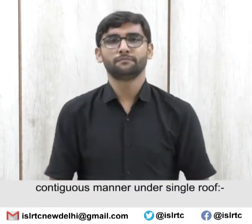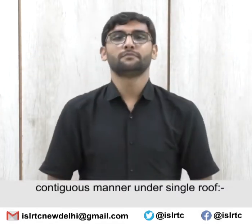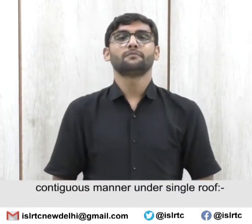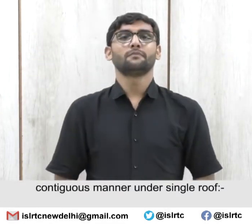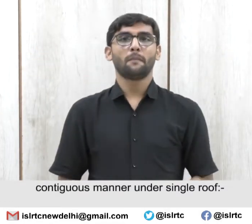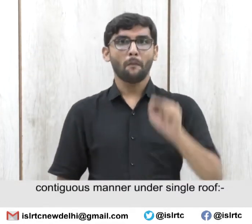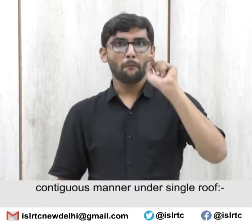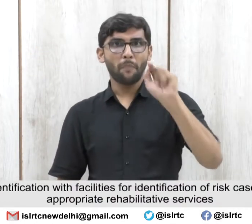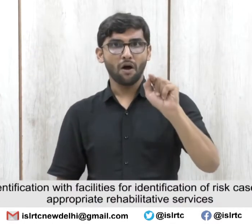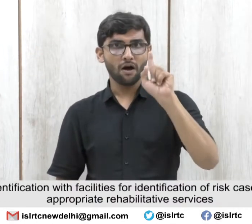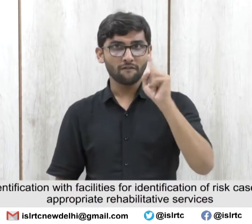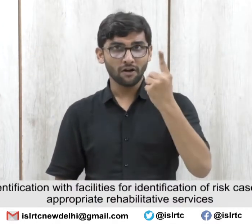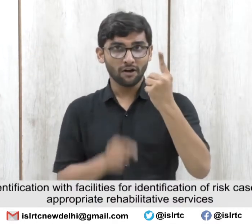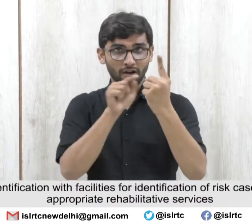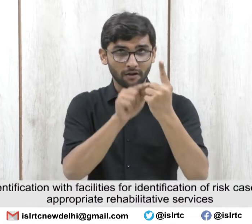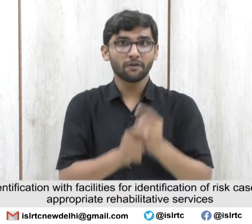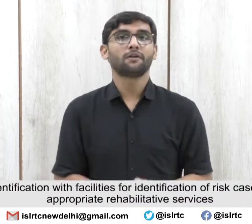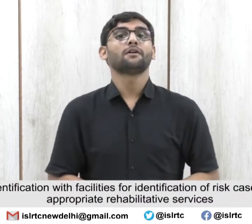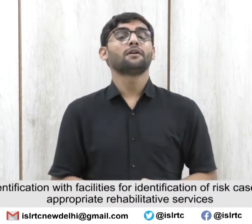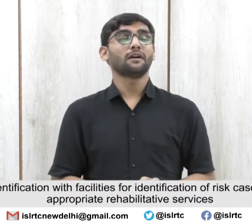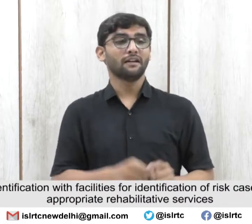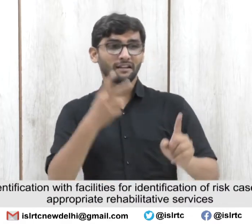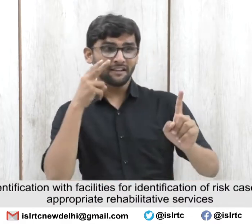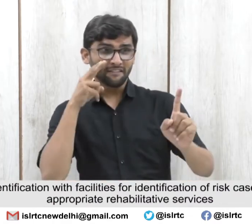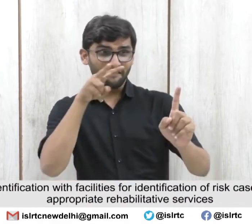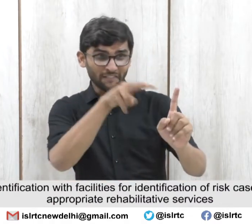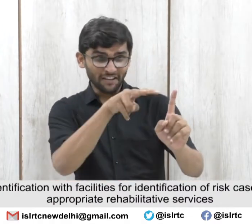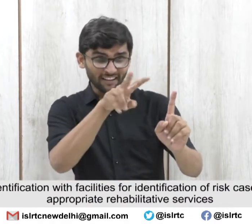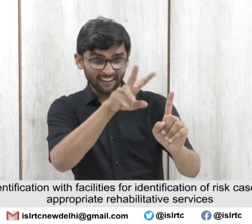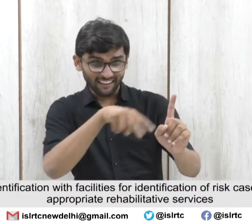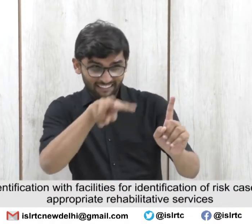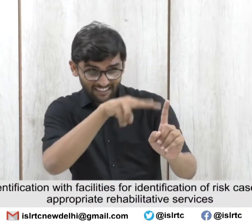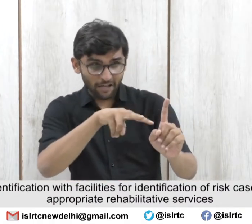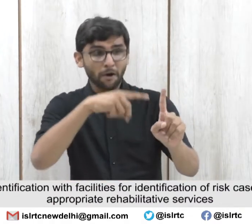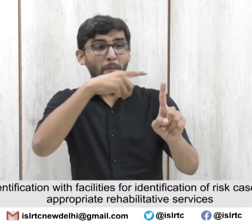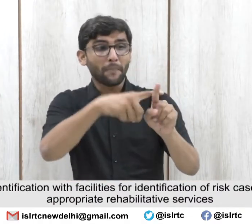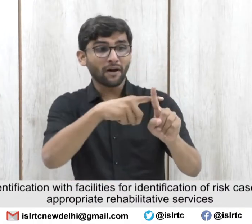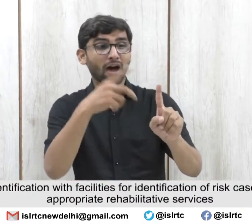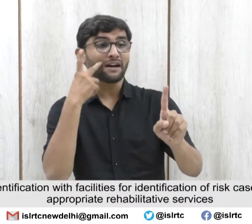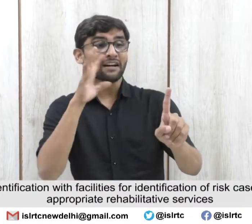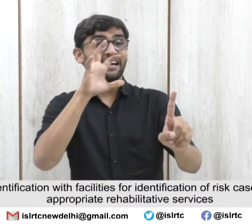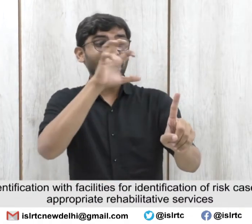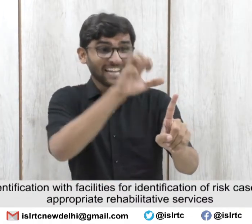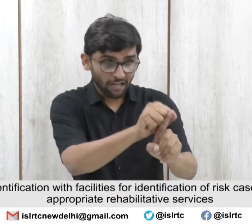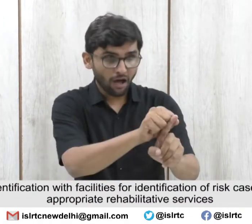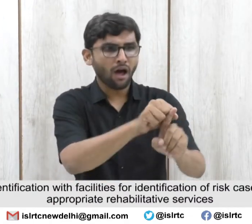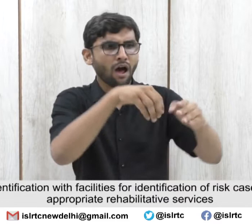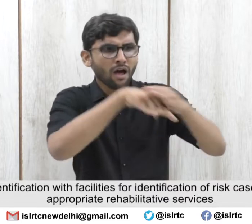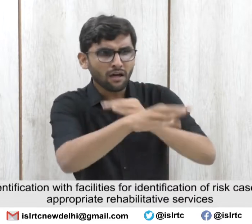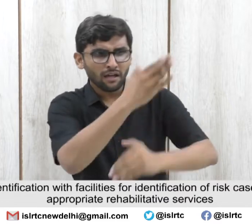First Screening and Identification with Facilities for Identification